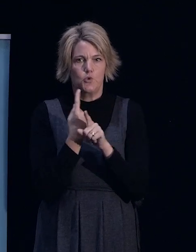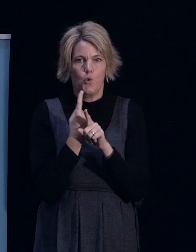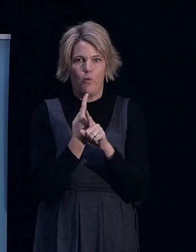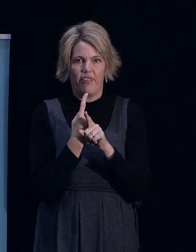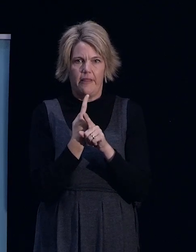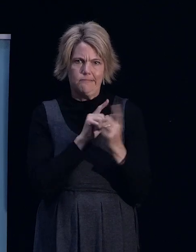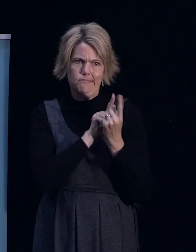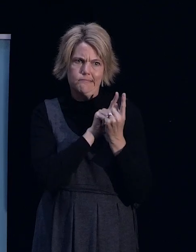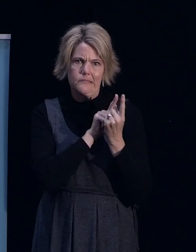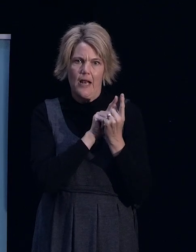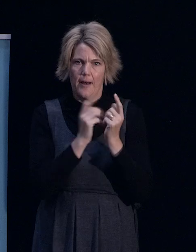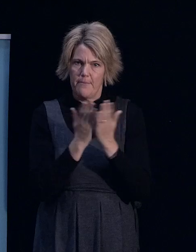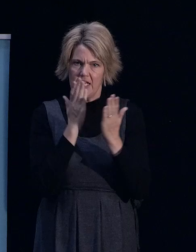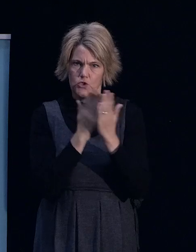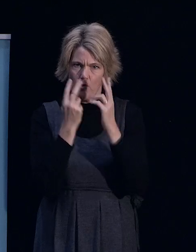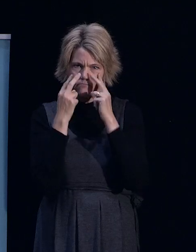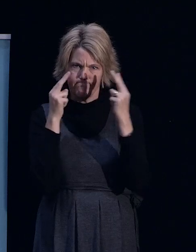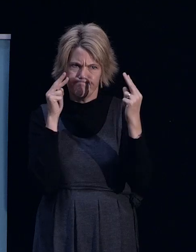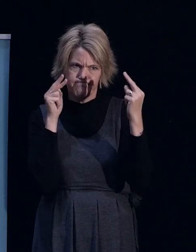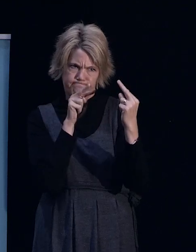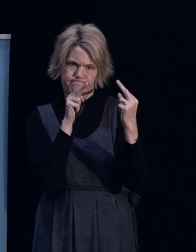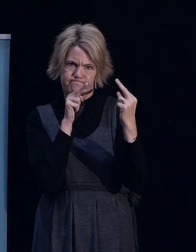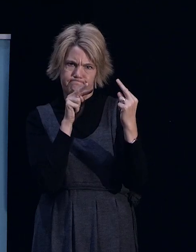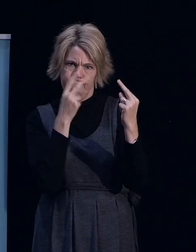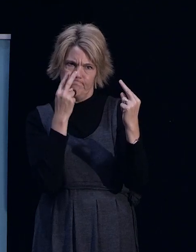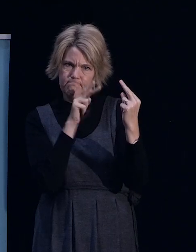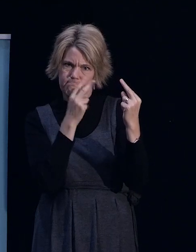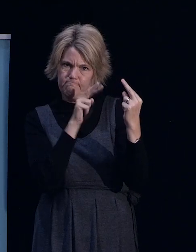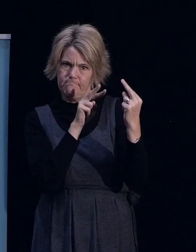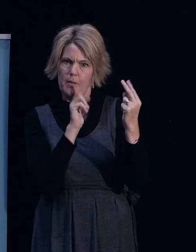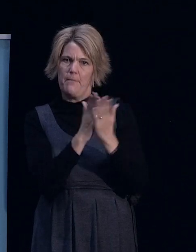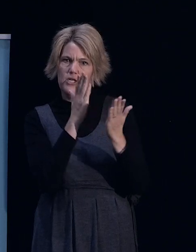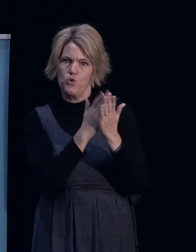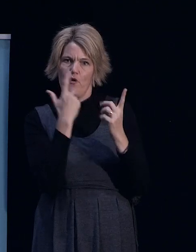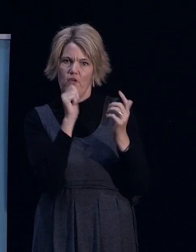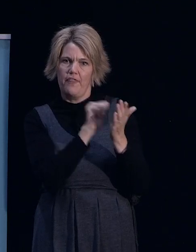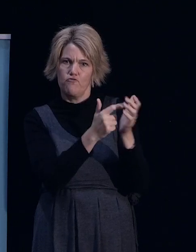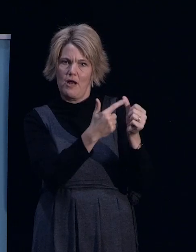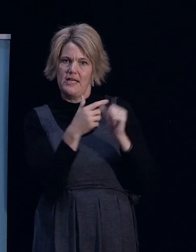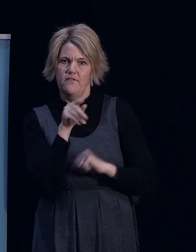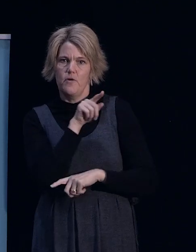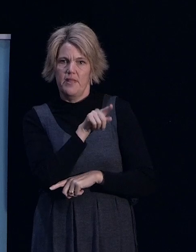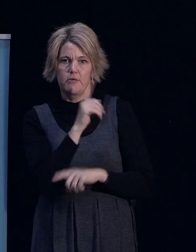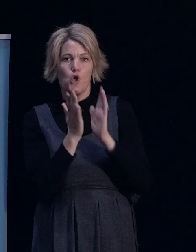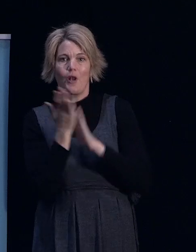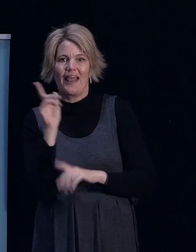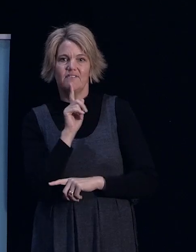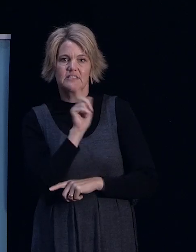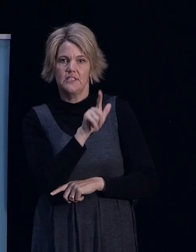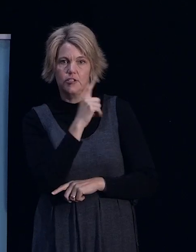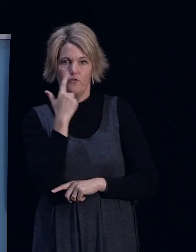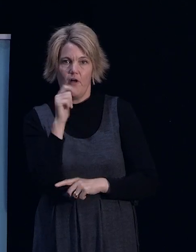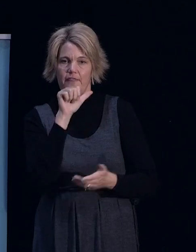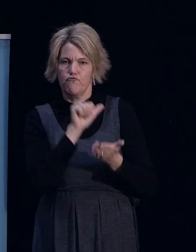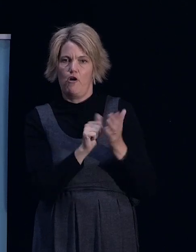And make sure you look them in the eyes and you make sure that they give you the answer that you need. Don't leave here unless you've got that. Anyway,